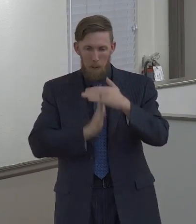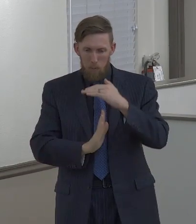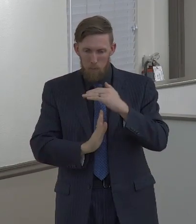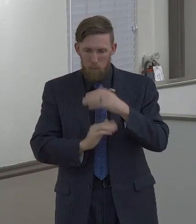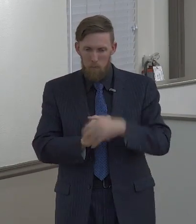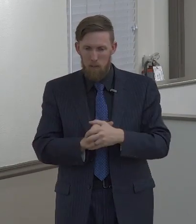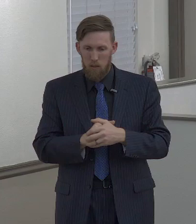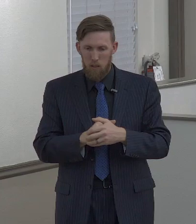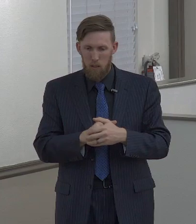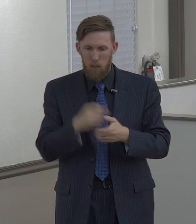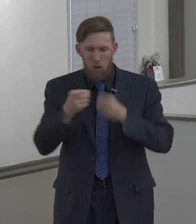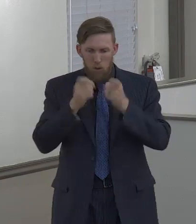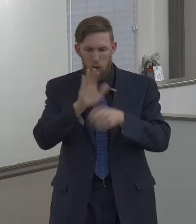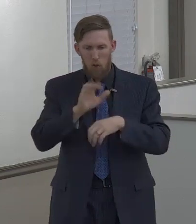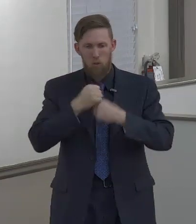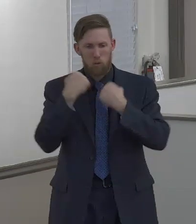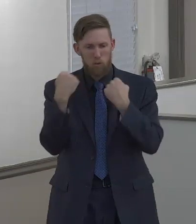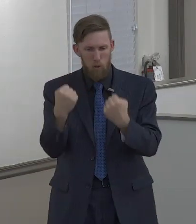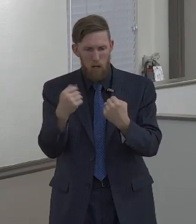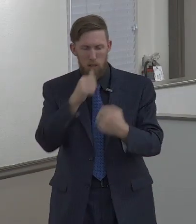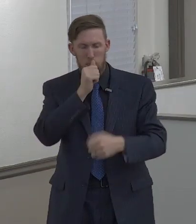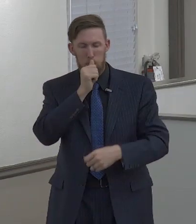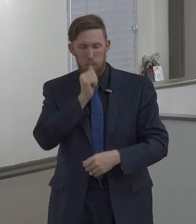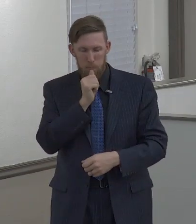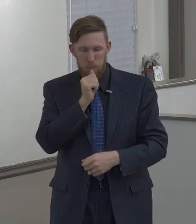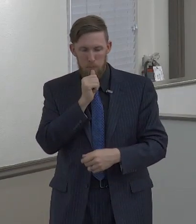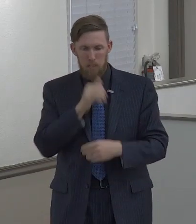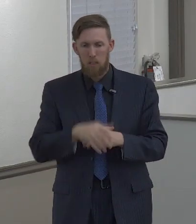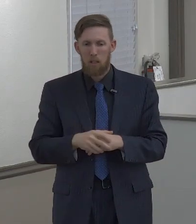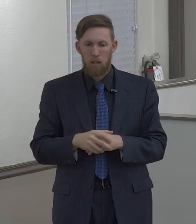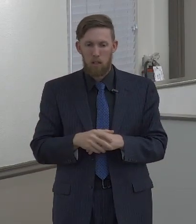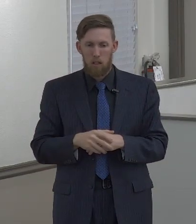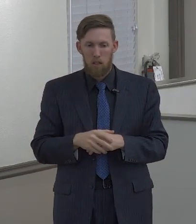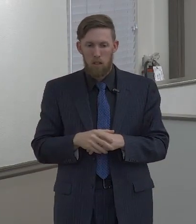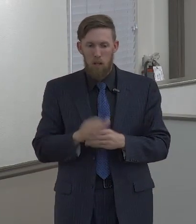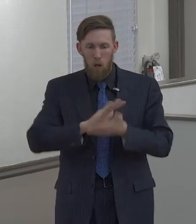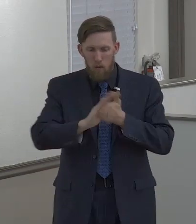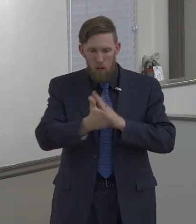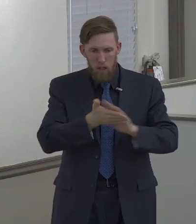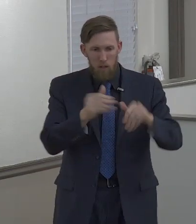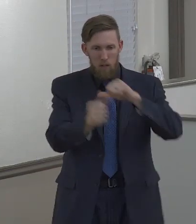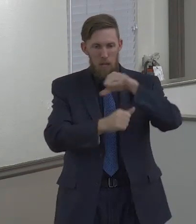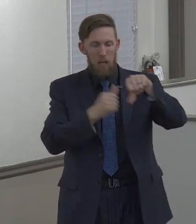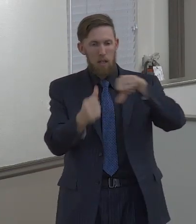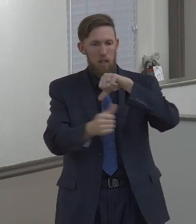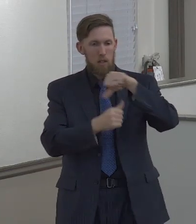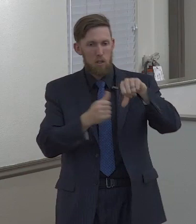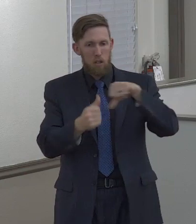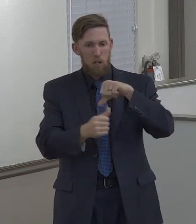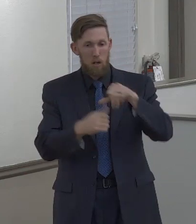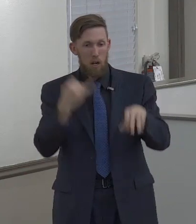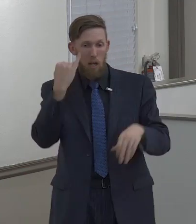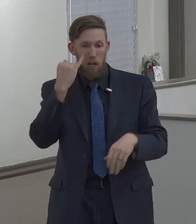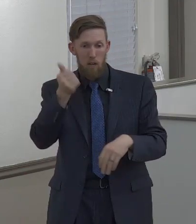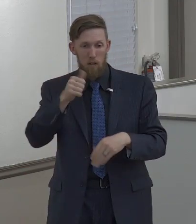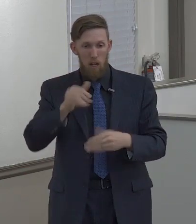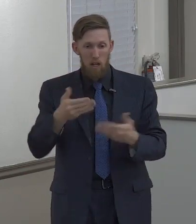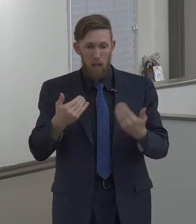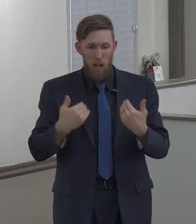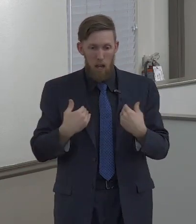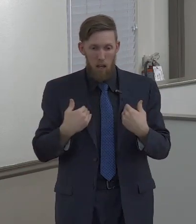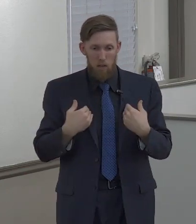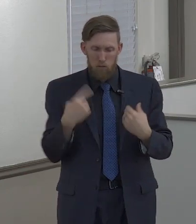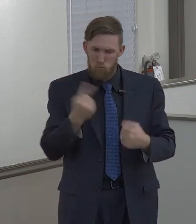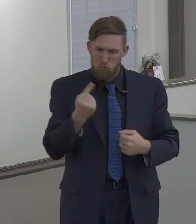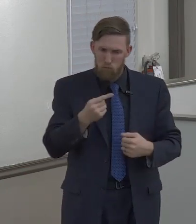humbleness of mind, meekness, long-suffering, forbearing one another, and forgiving one another. If any man